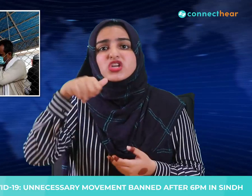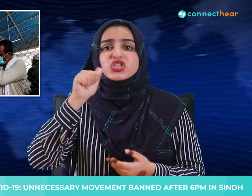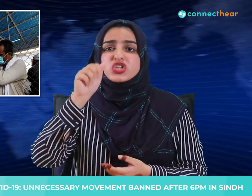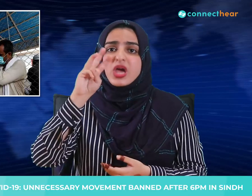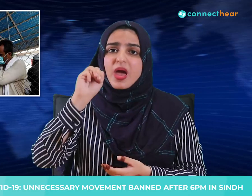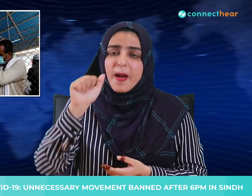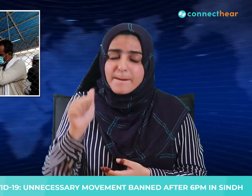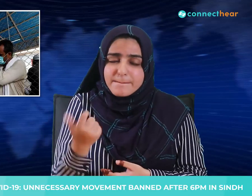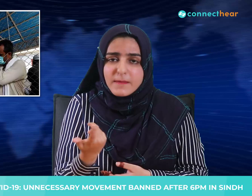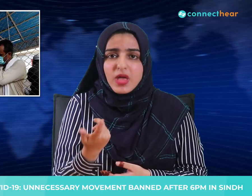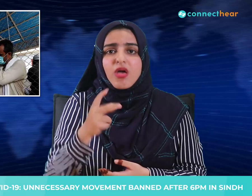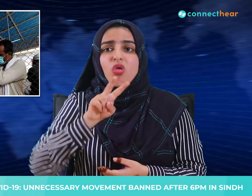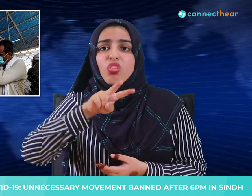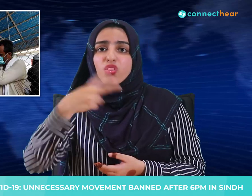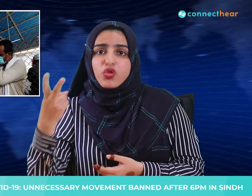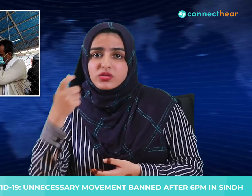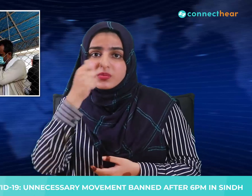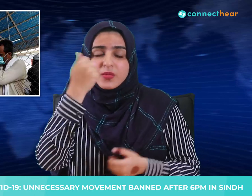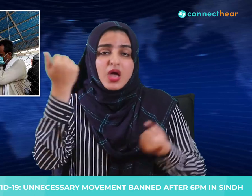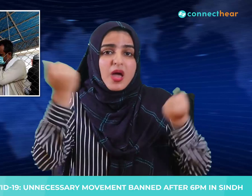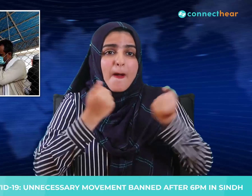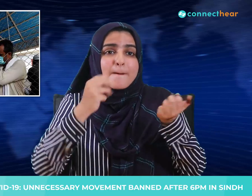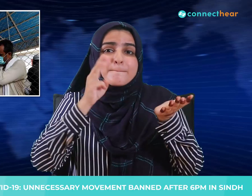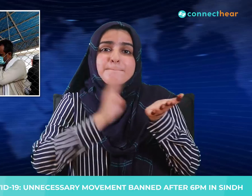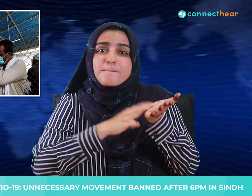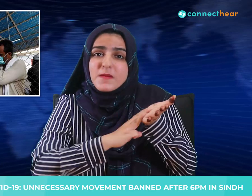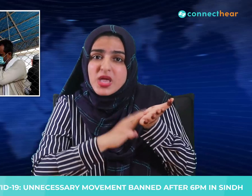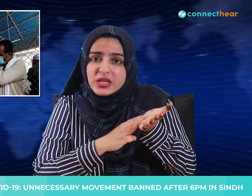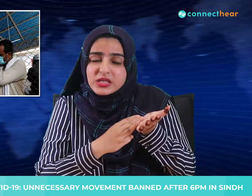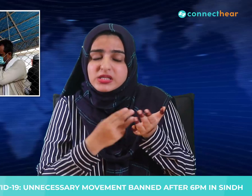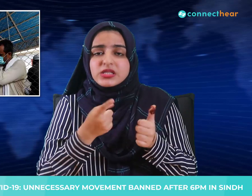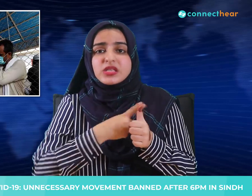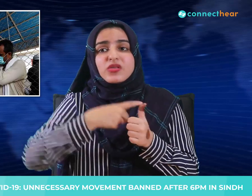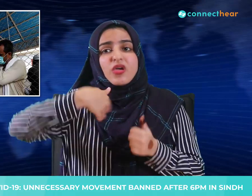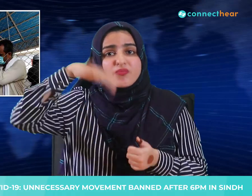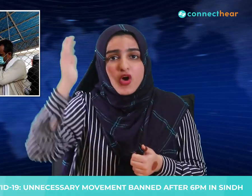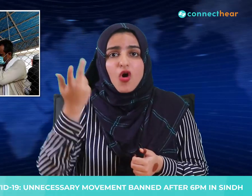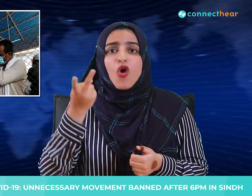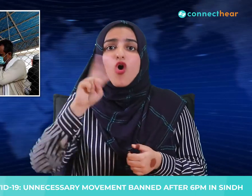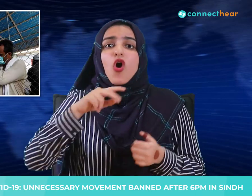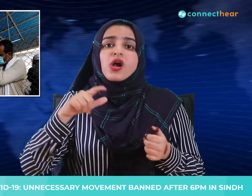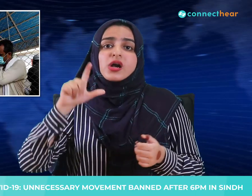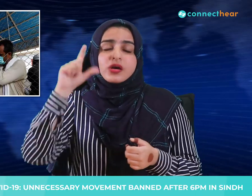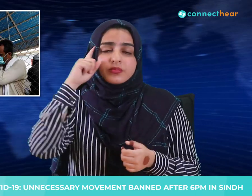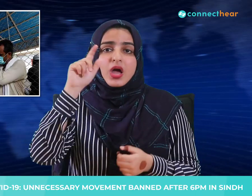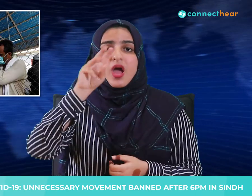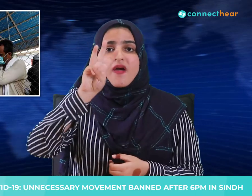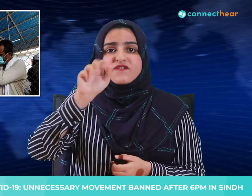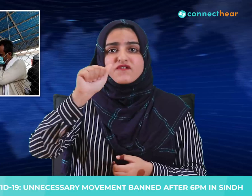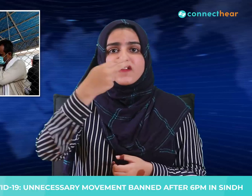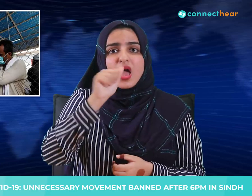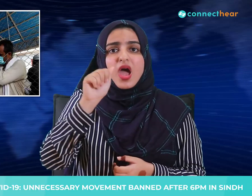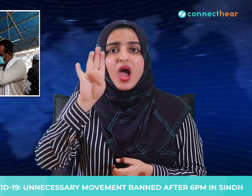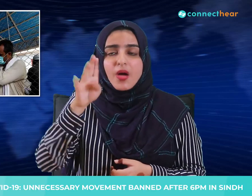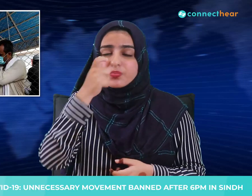Jam Ikram Dharijo, Minister Transport Awais Qadir Shah and Advisor Law Murtaza Wahab.